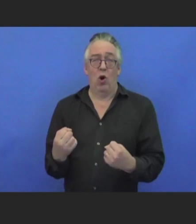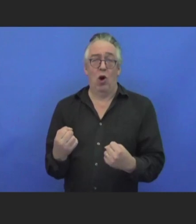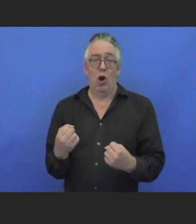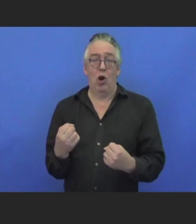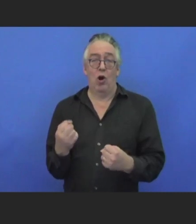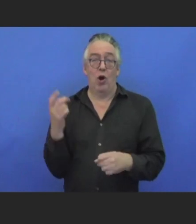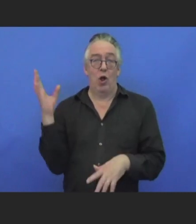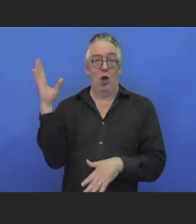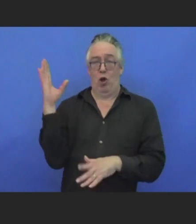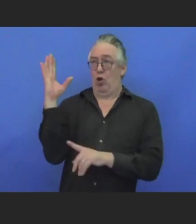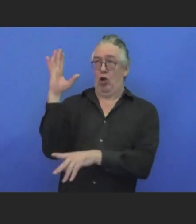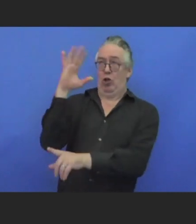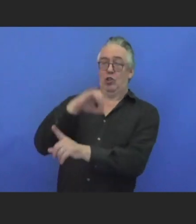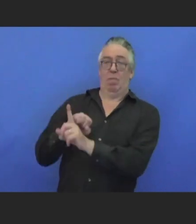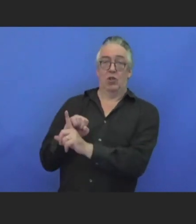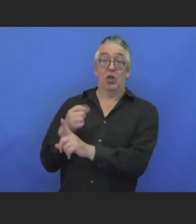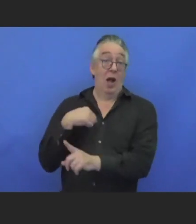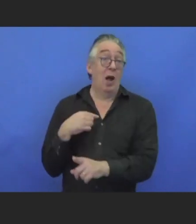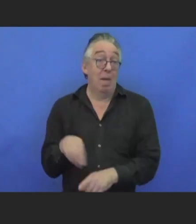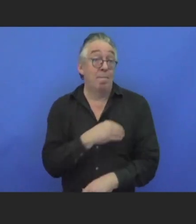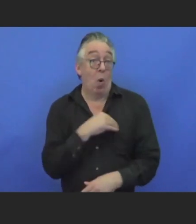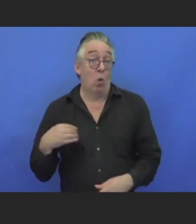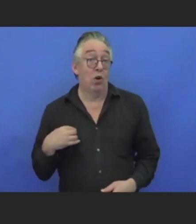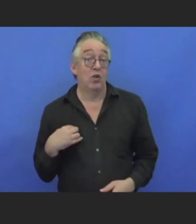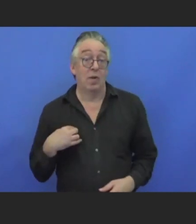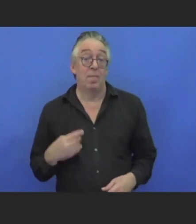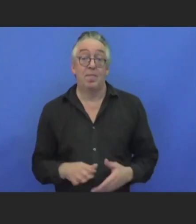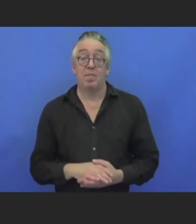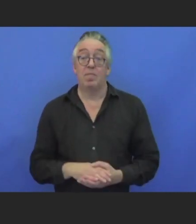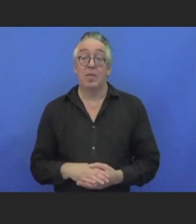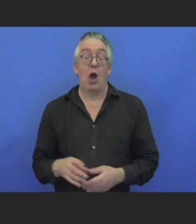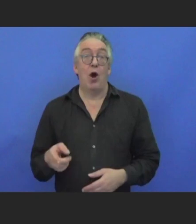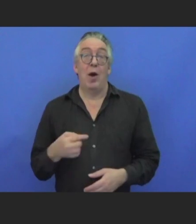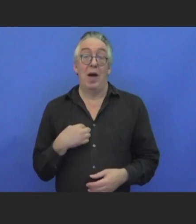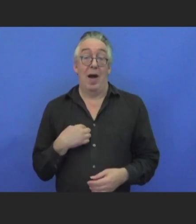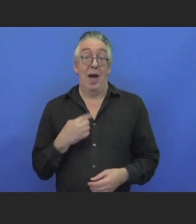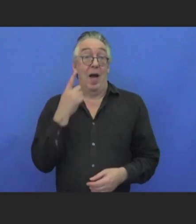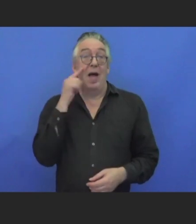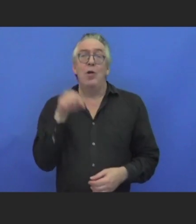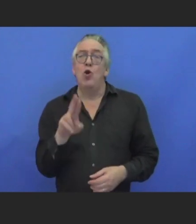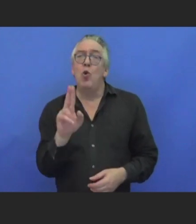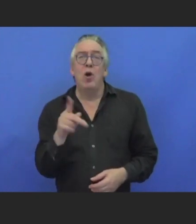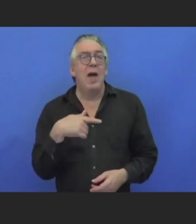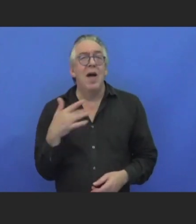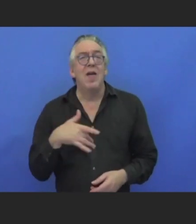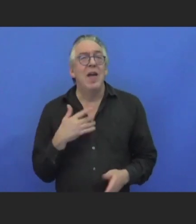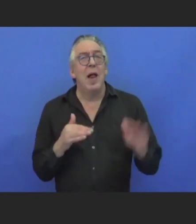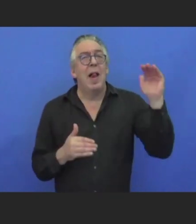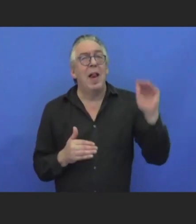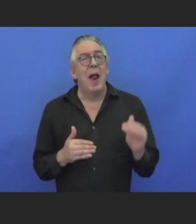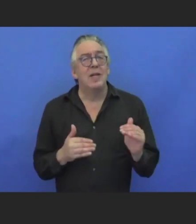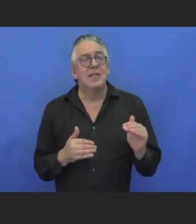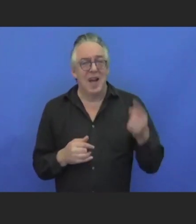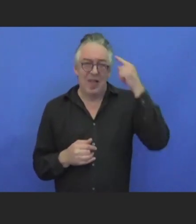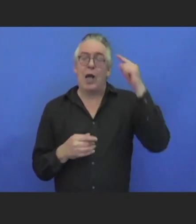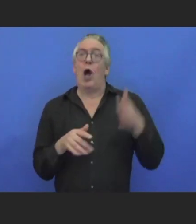noticed in Poland. I don't see it as much in the UK. And that brings